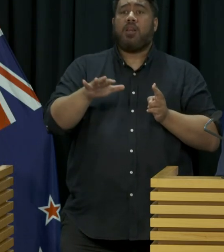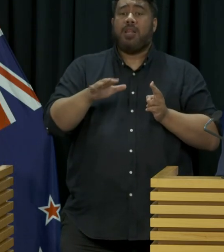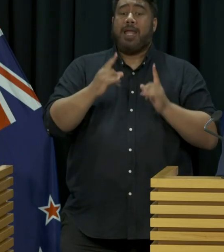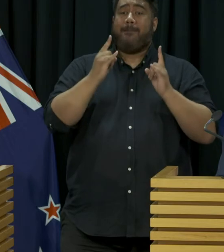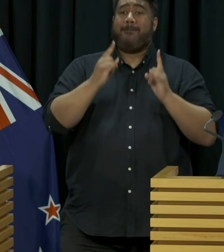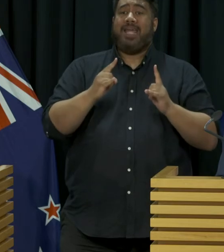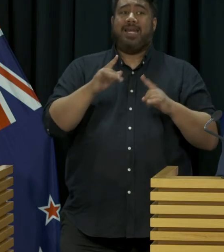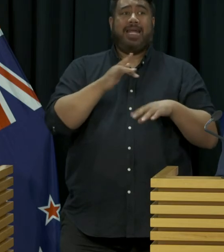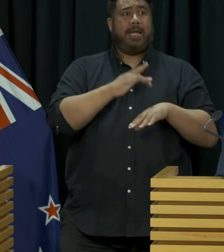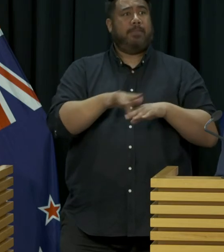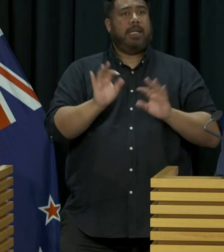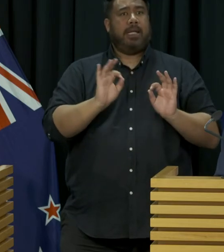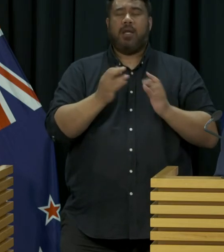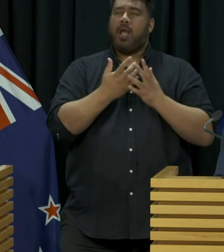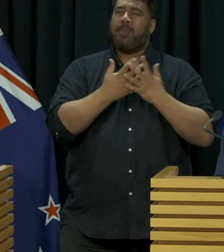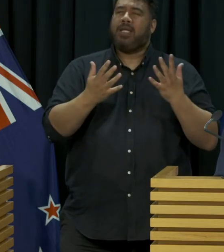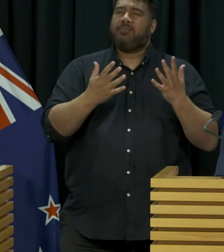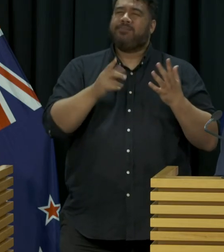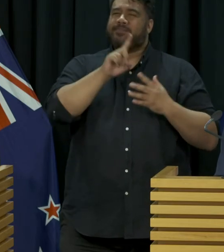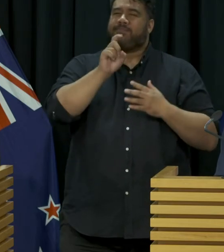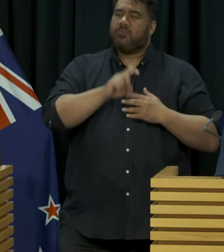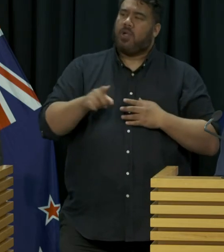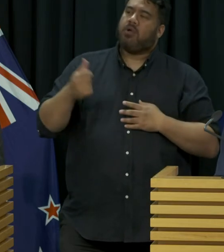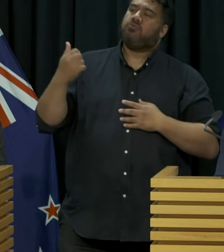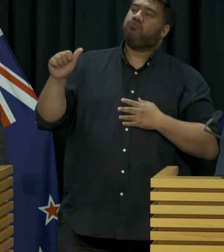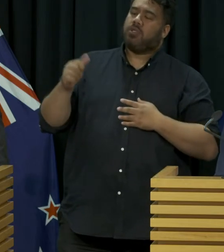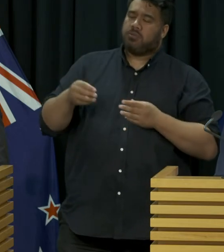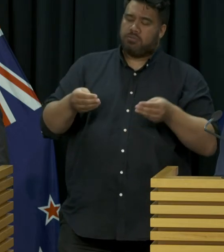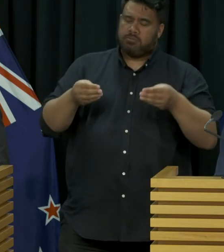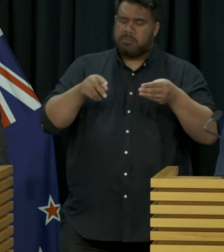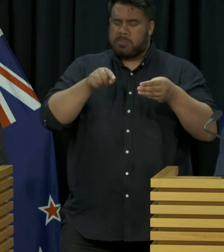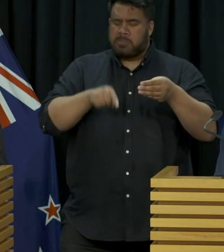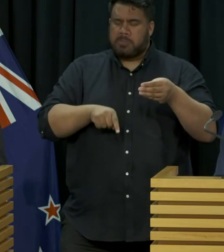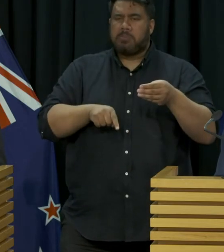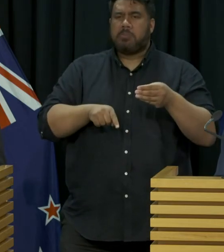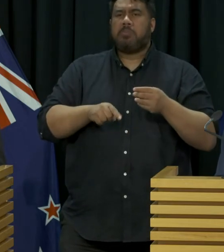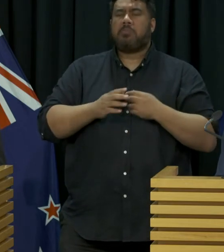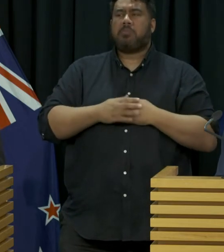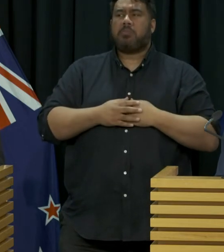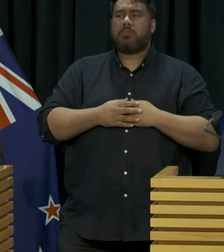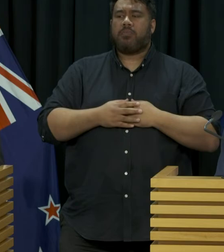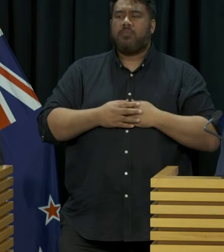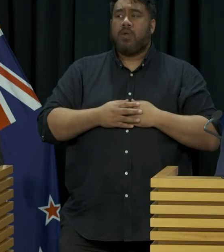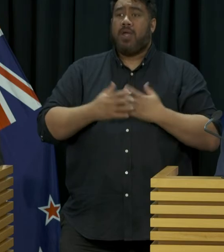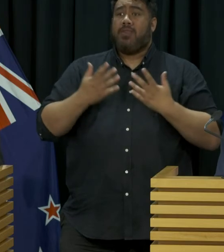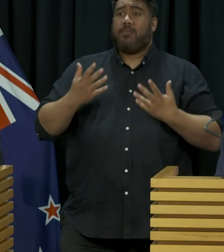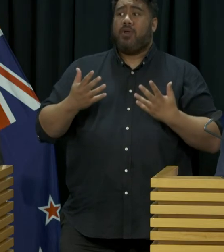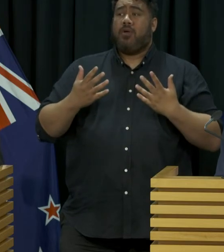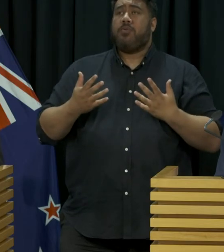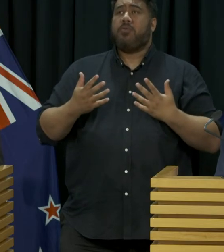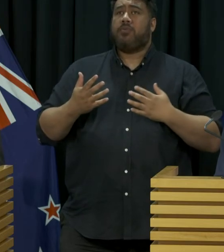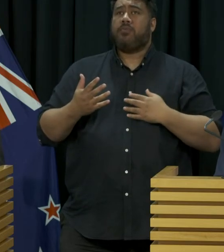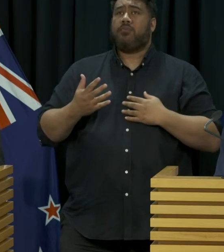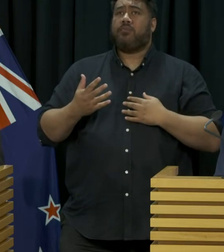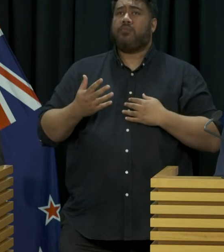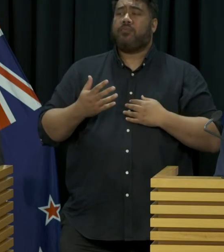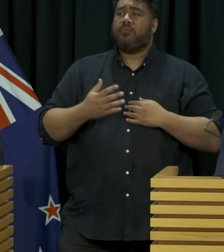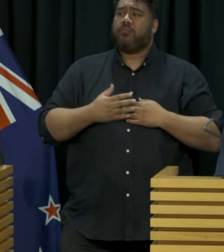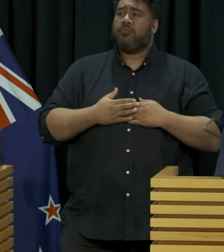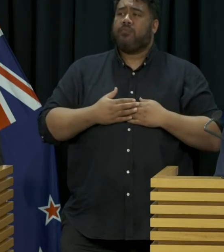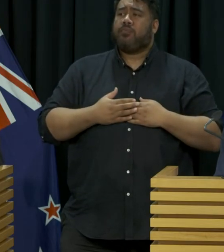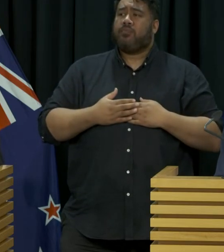got the latest daily sheet on those. We have vacancy rate, at the moment we've got six, our current